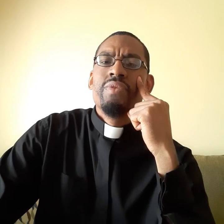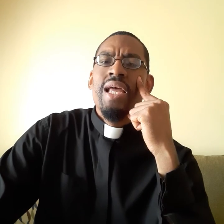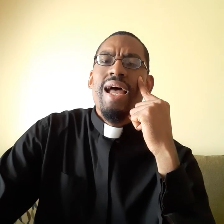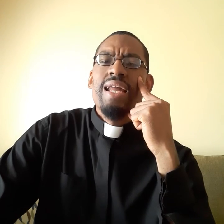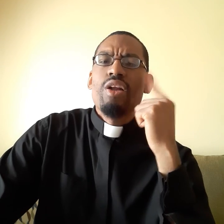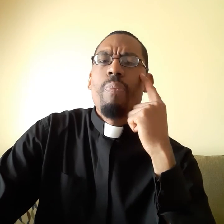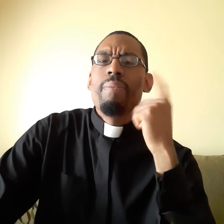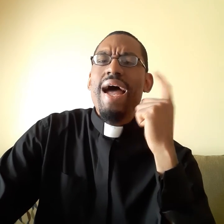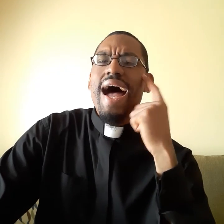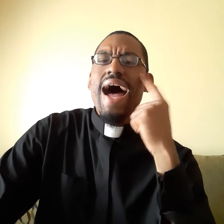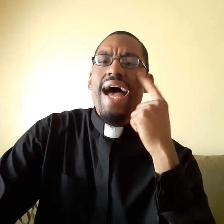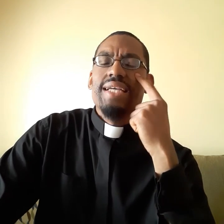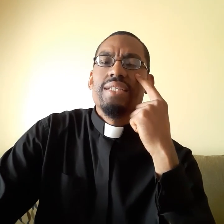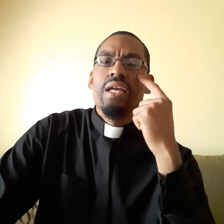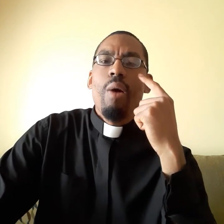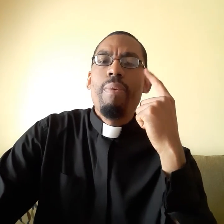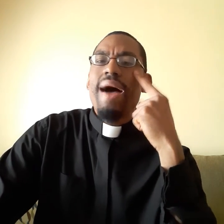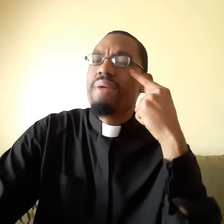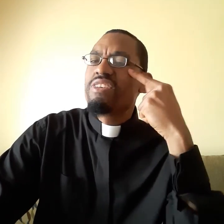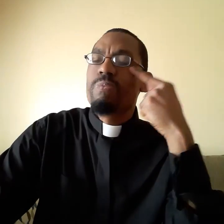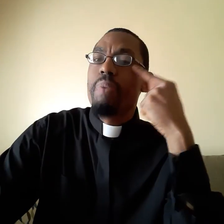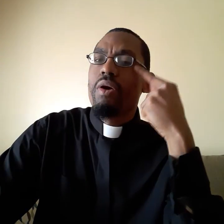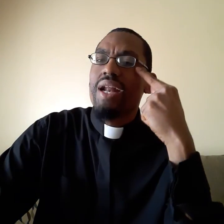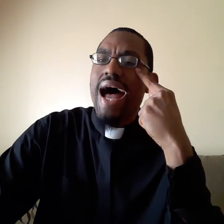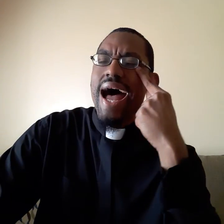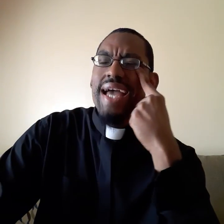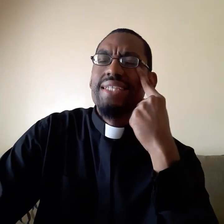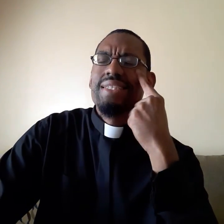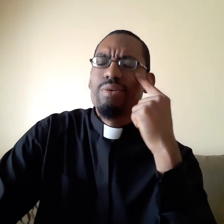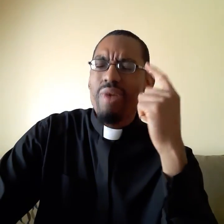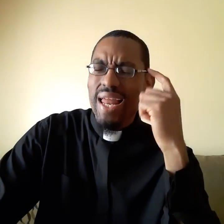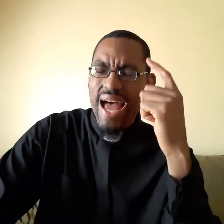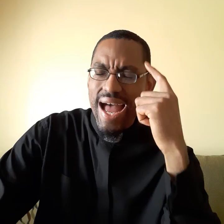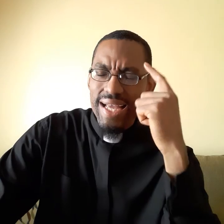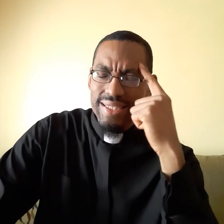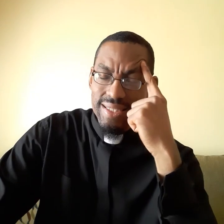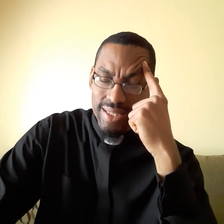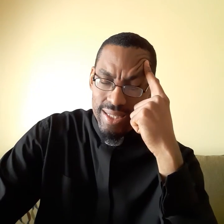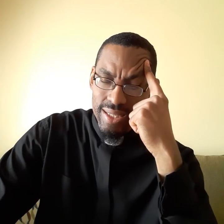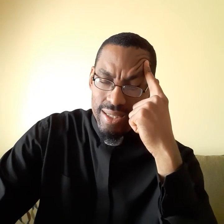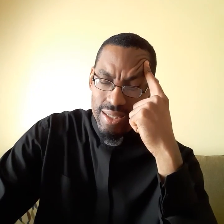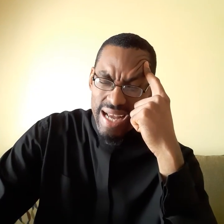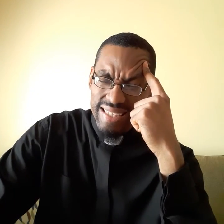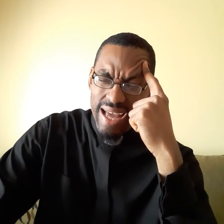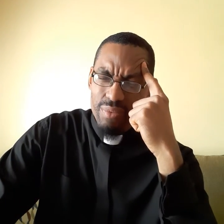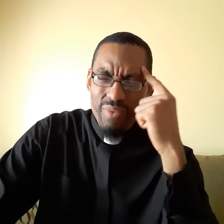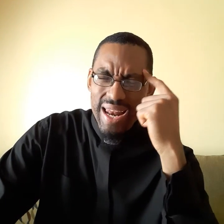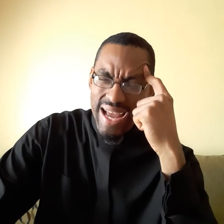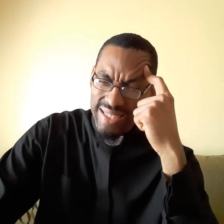And it opened my eyes. It opened my spirit eyes to realize. I started realizing.